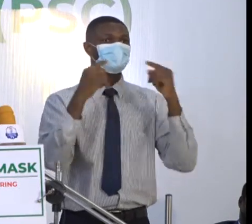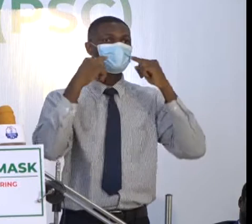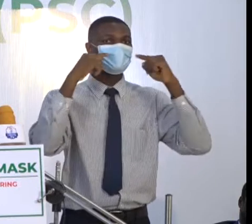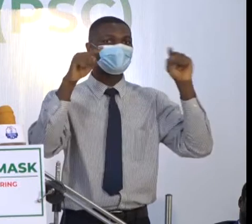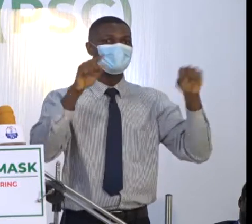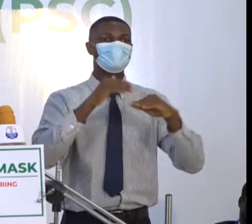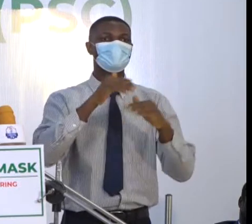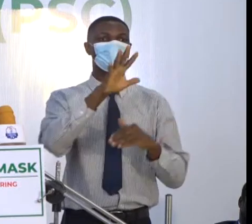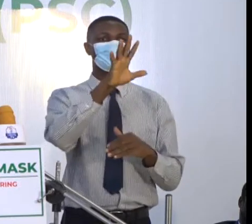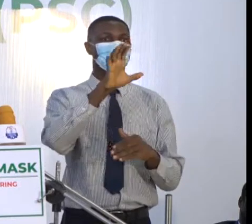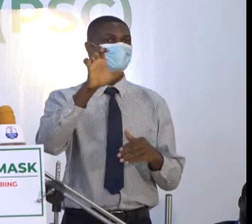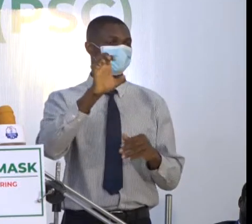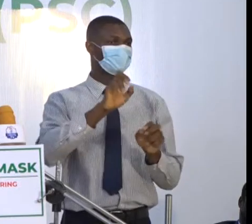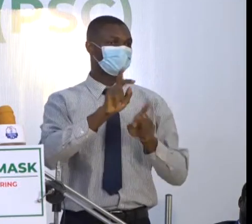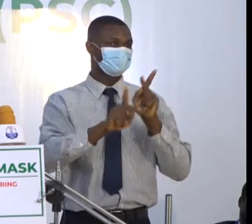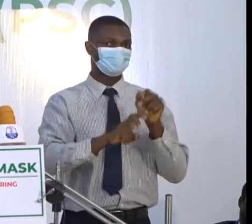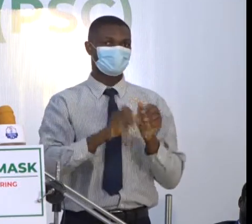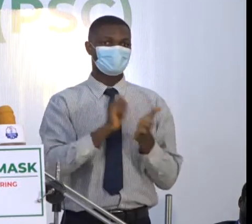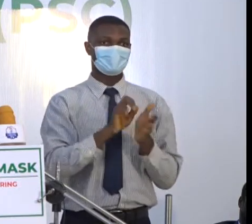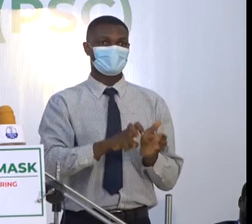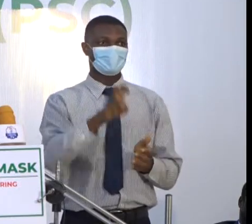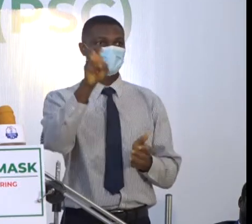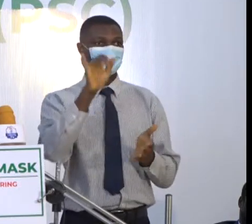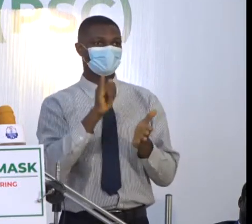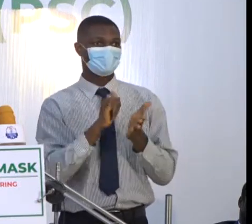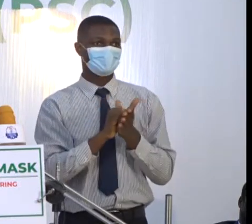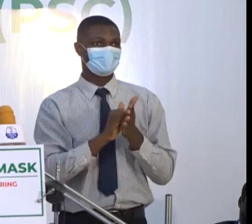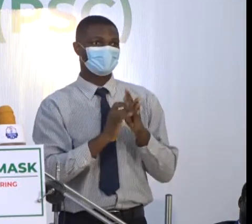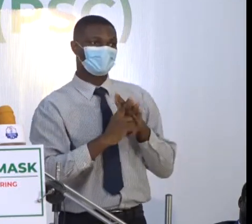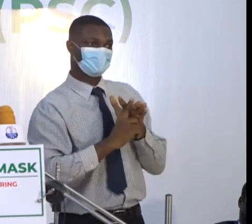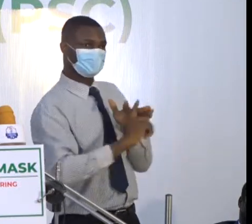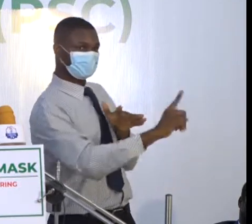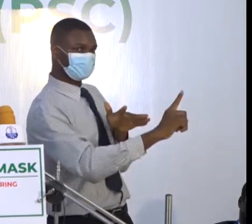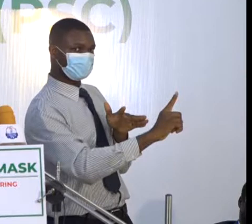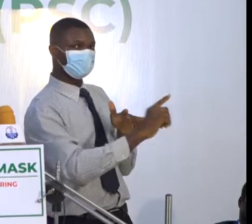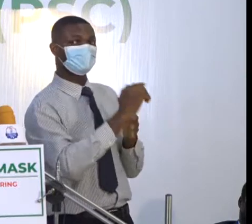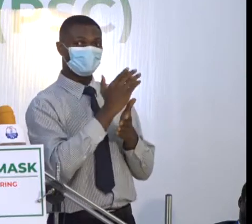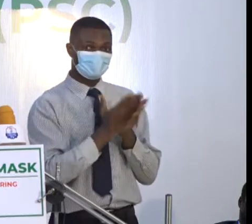protocol and those who evaded quarantine even this week.